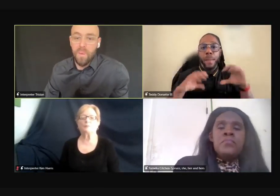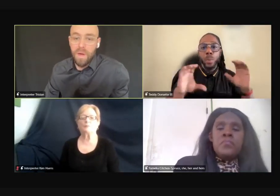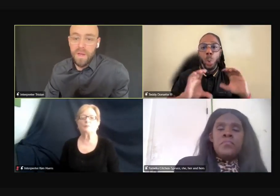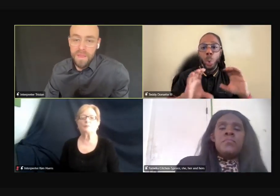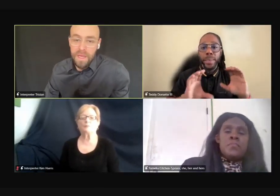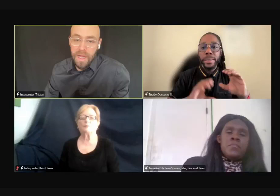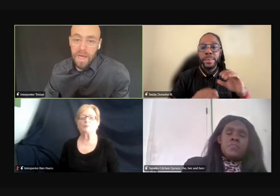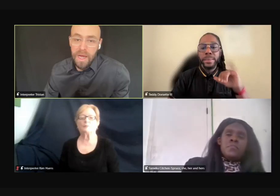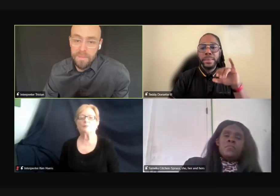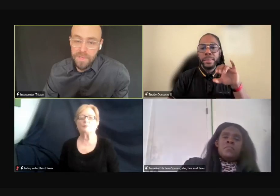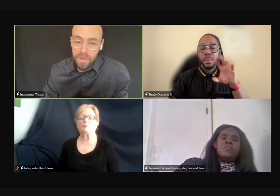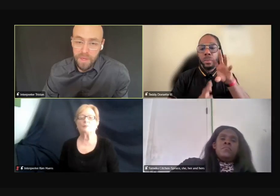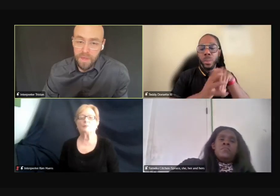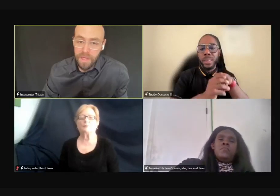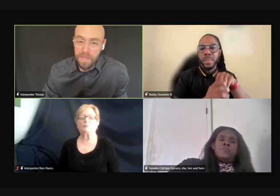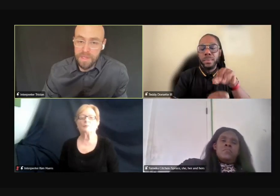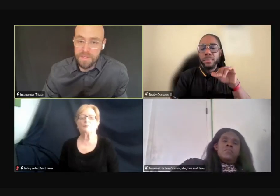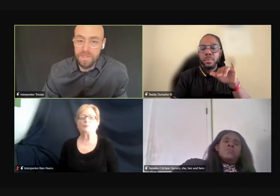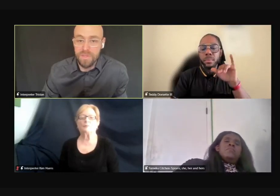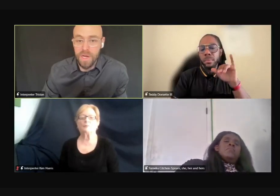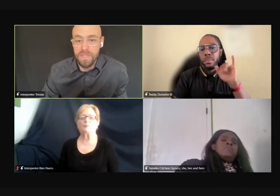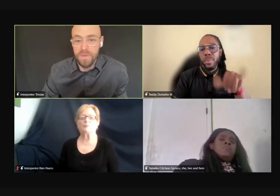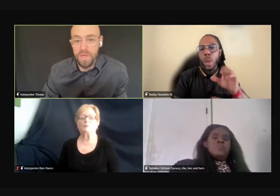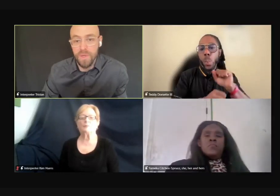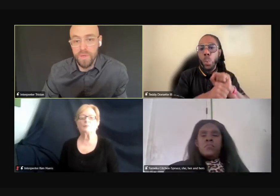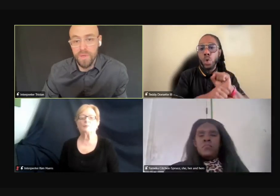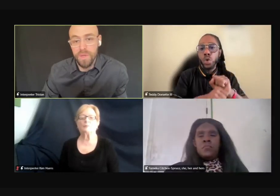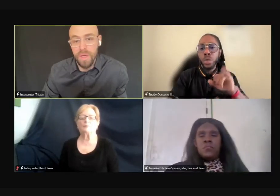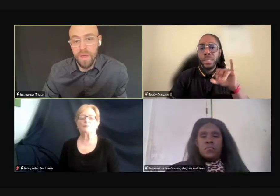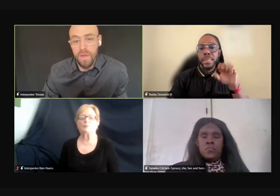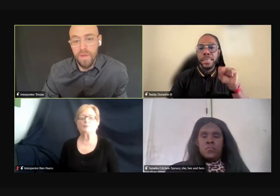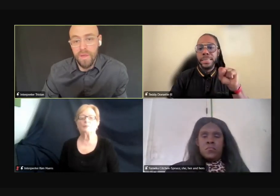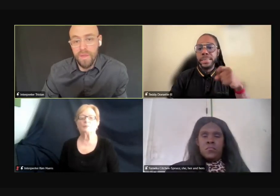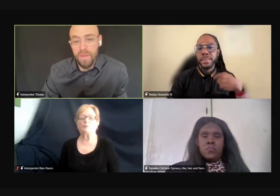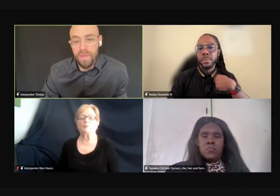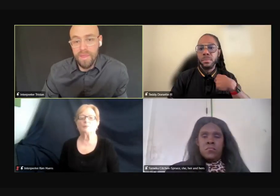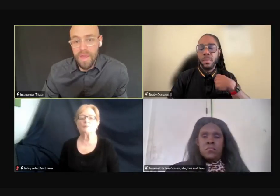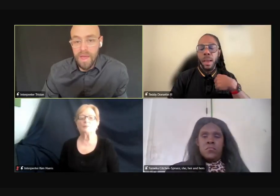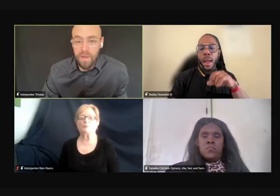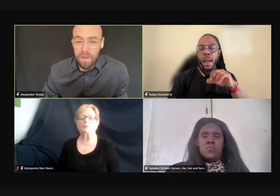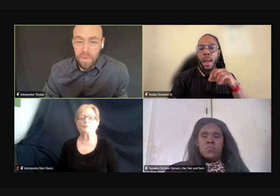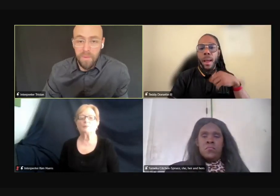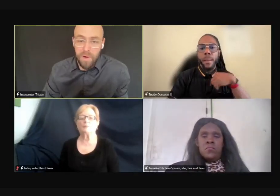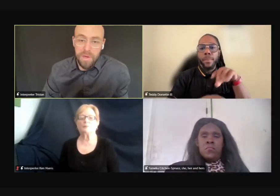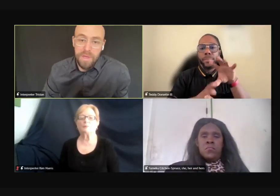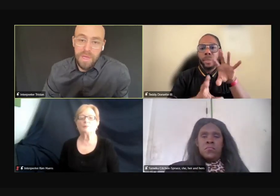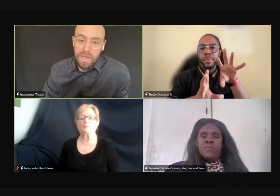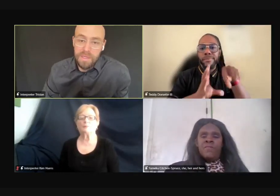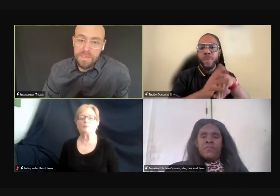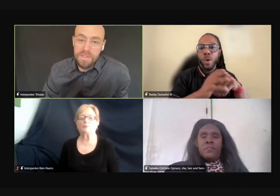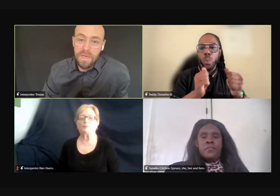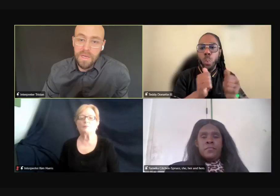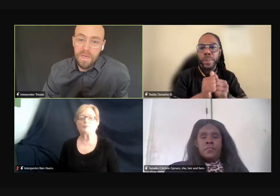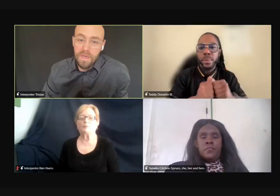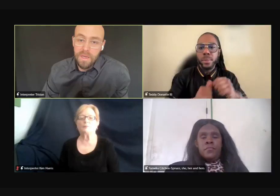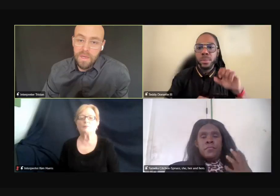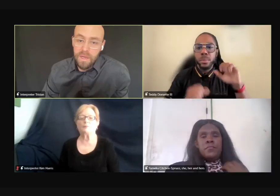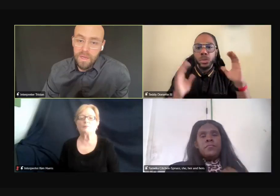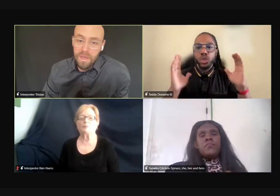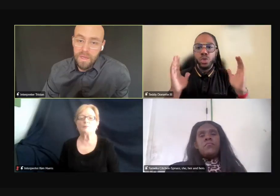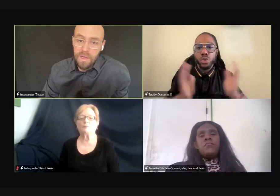that one thing I'm doing is trying to include that in my work is.